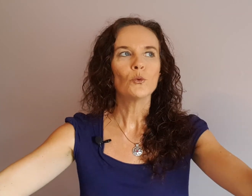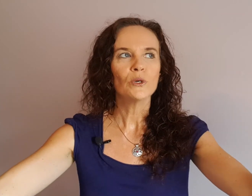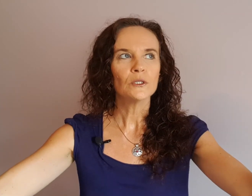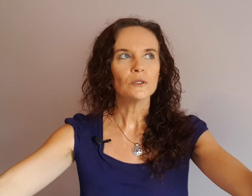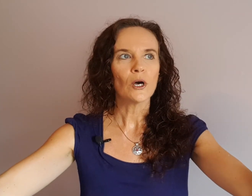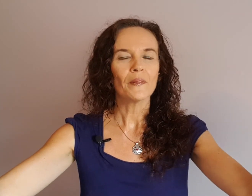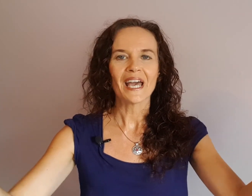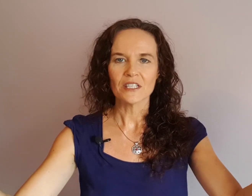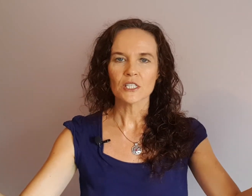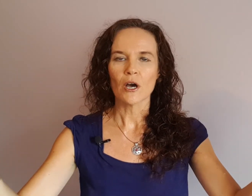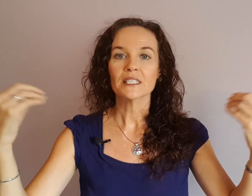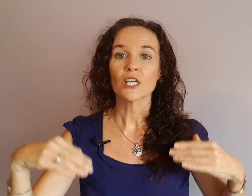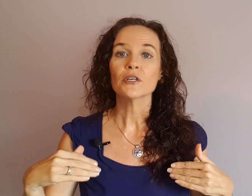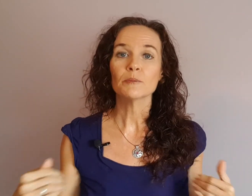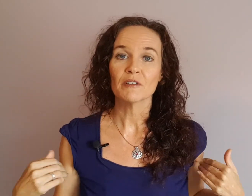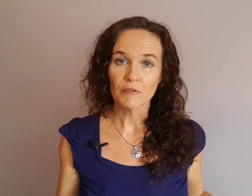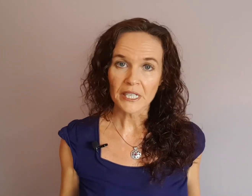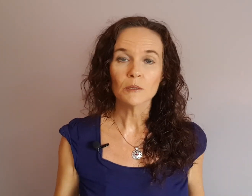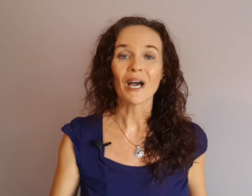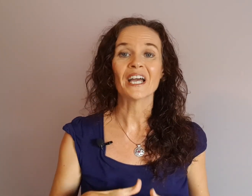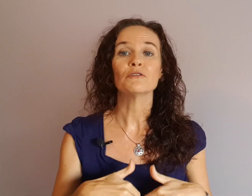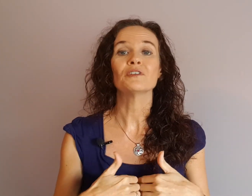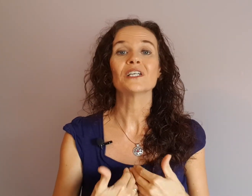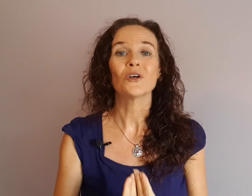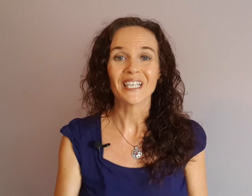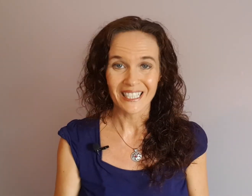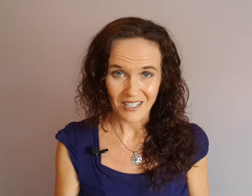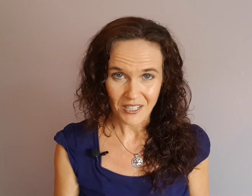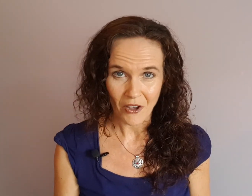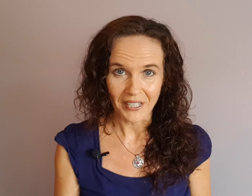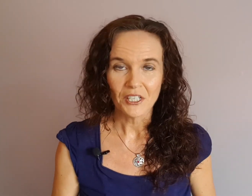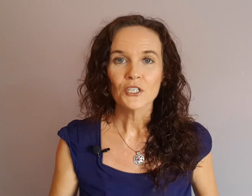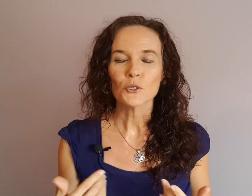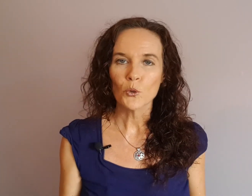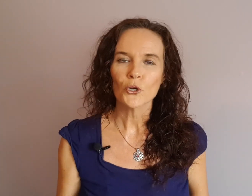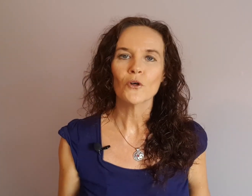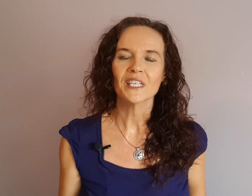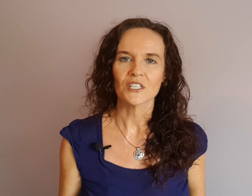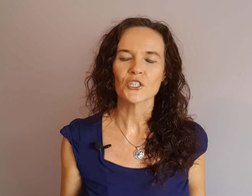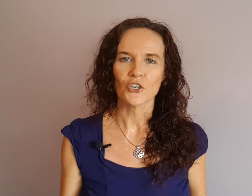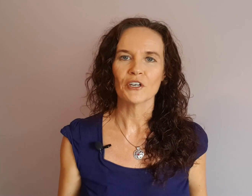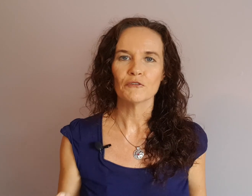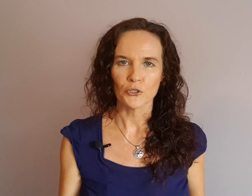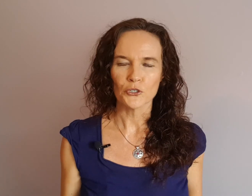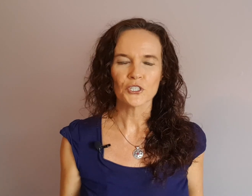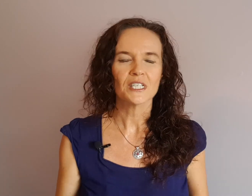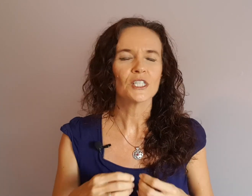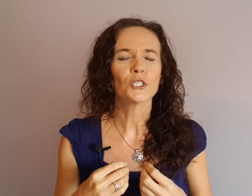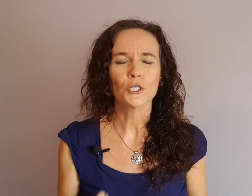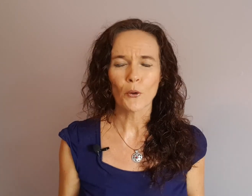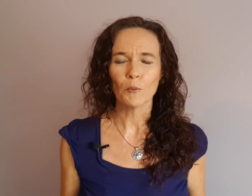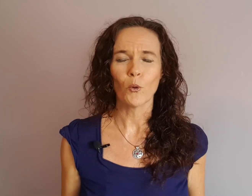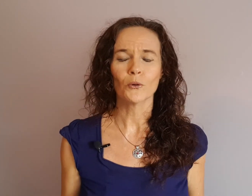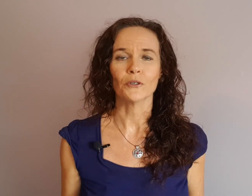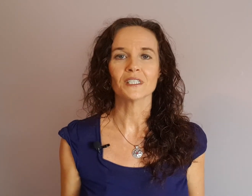you will on the outside is going to be affected by how you feel on the inside. So work on the inside first. It's so important.